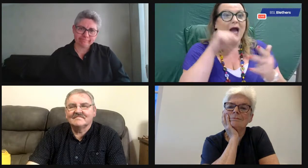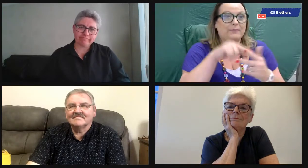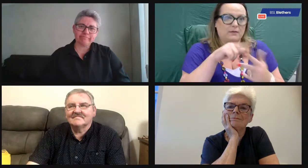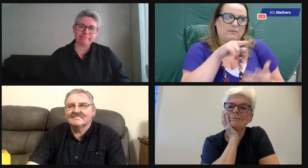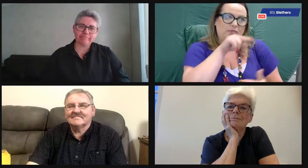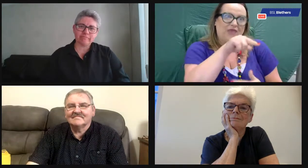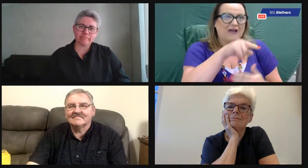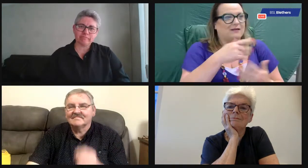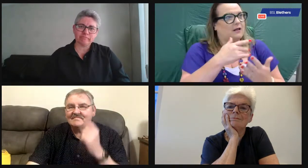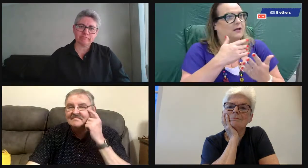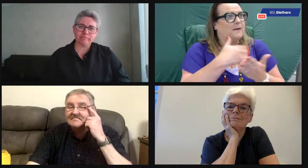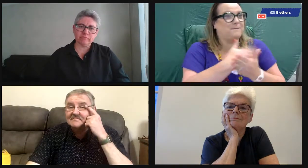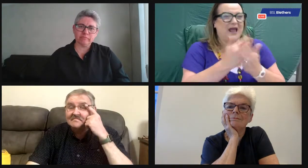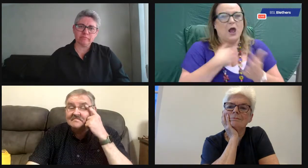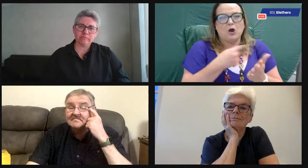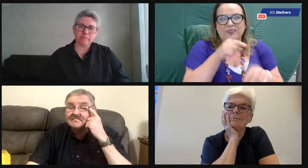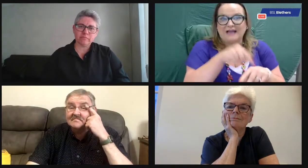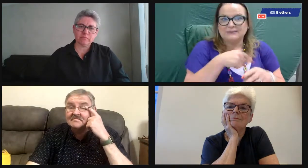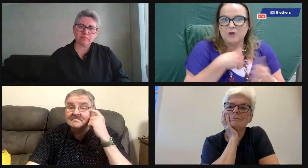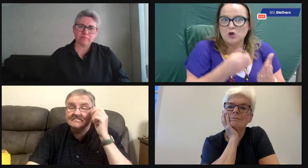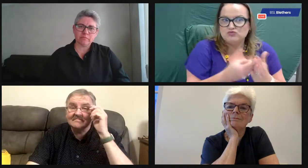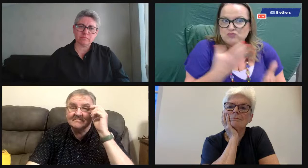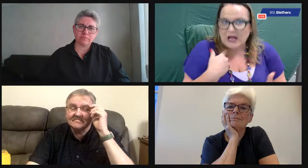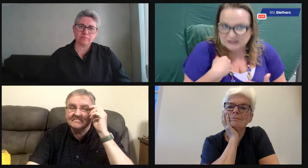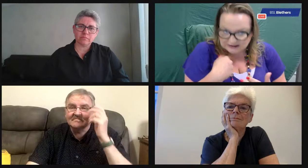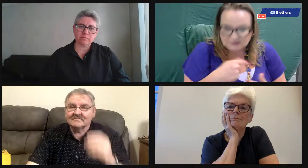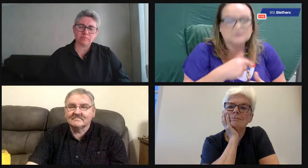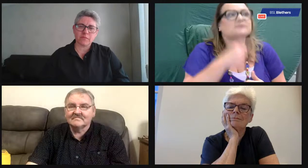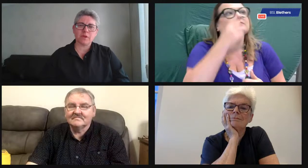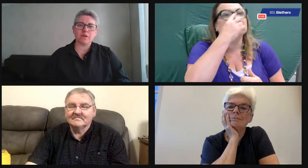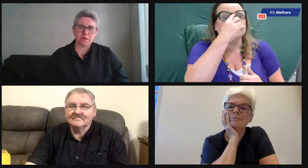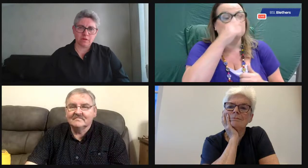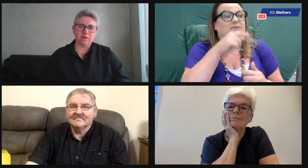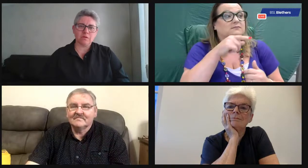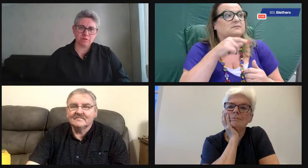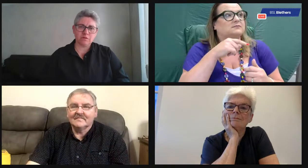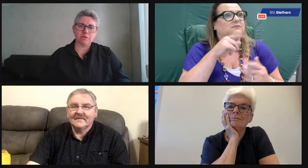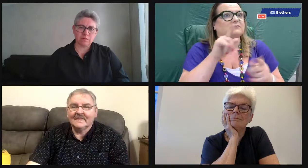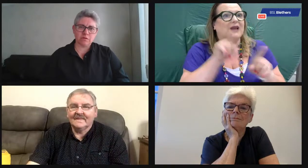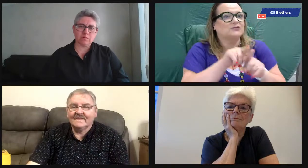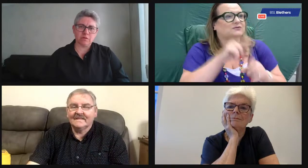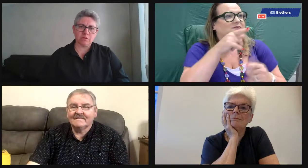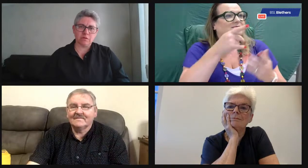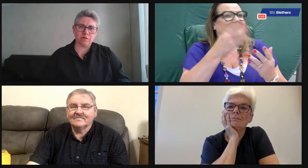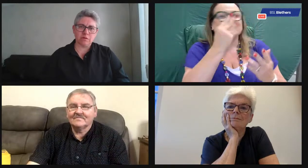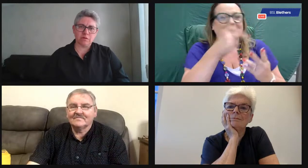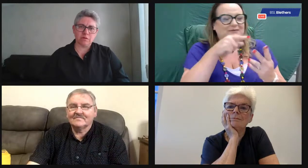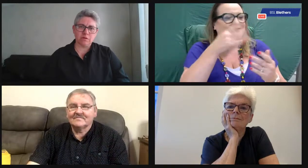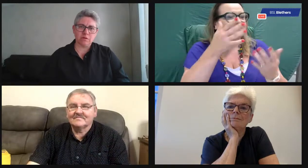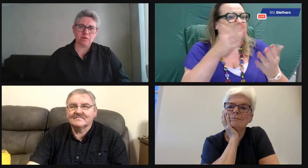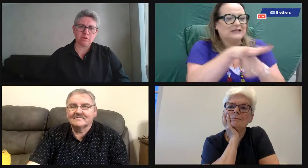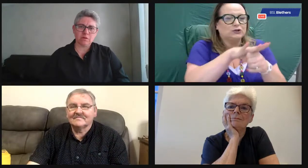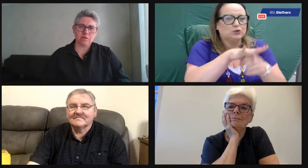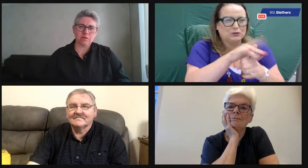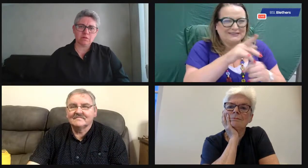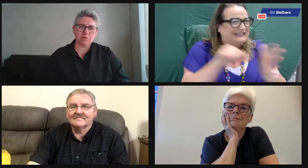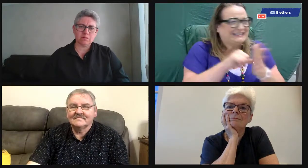and the drama committee. And at that time, I was the treasurer. And I could remember